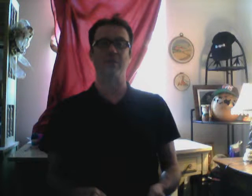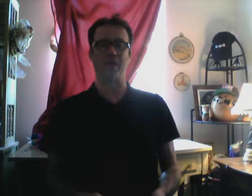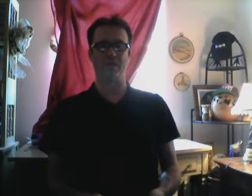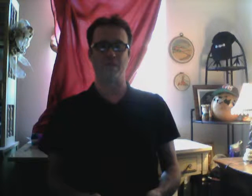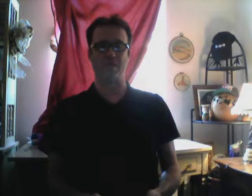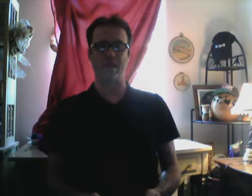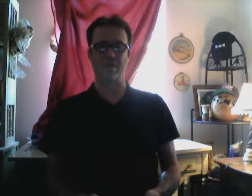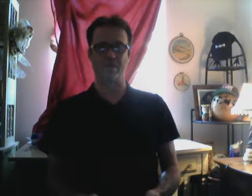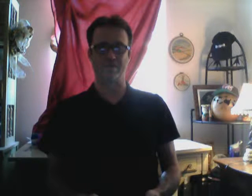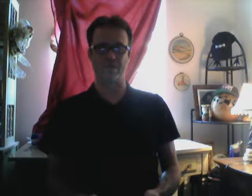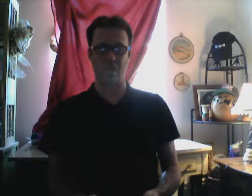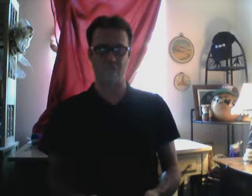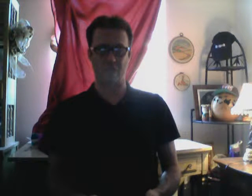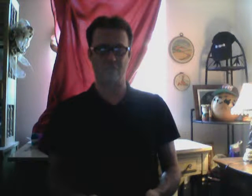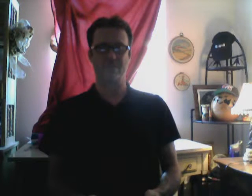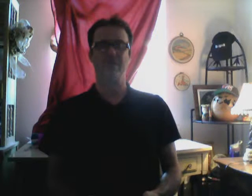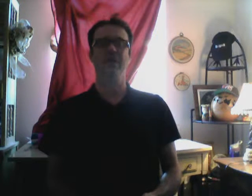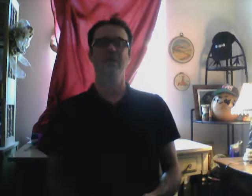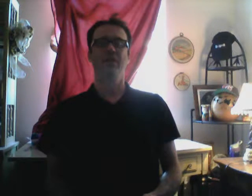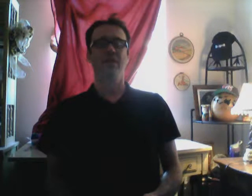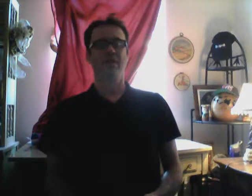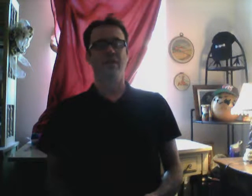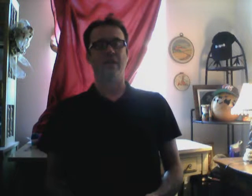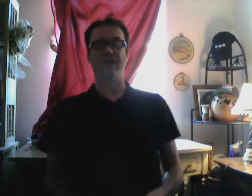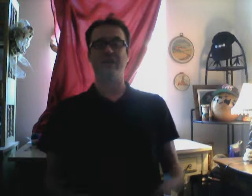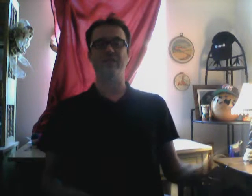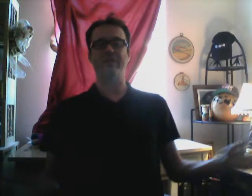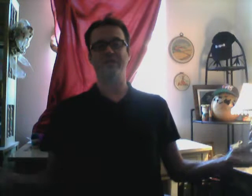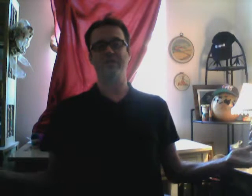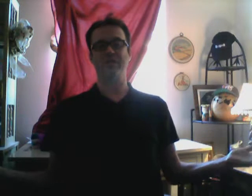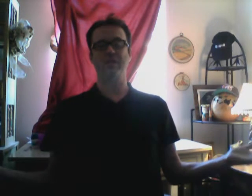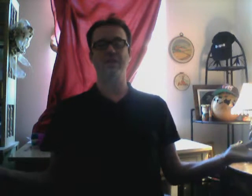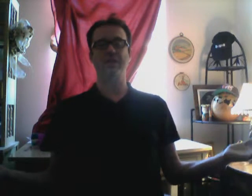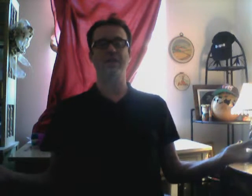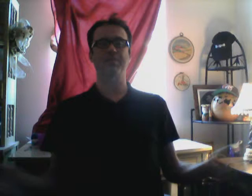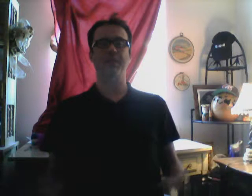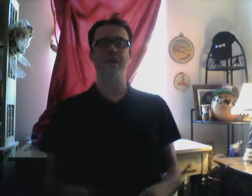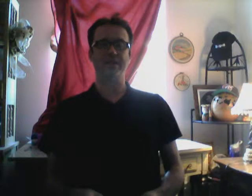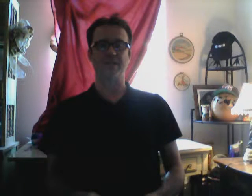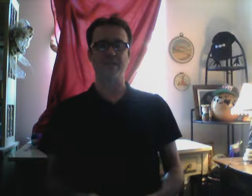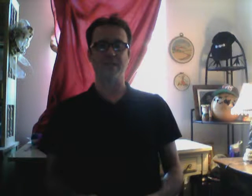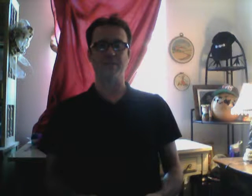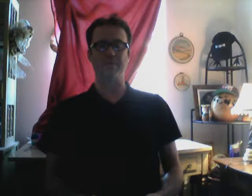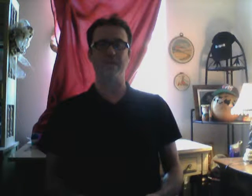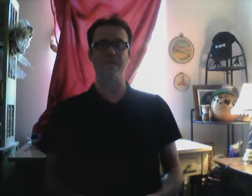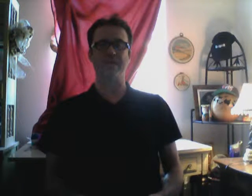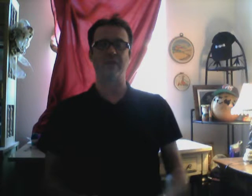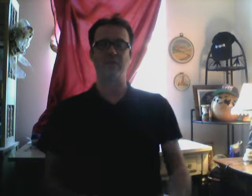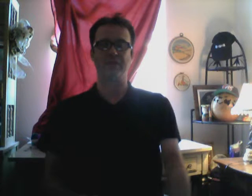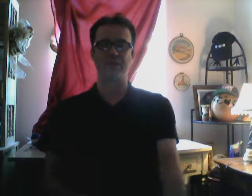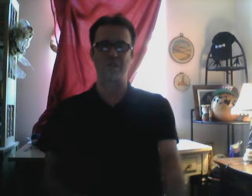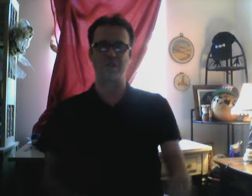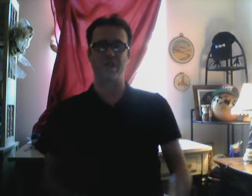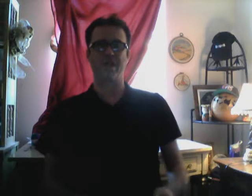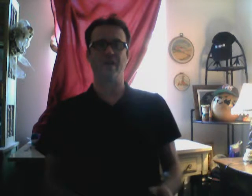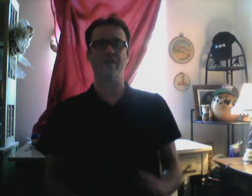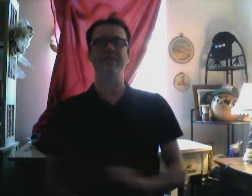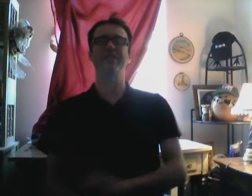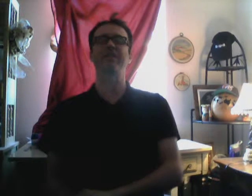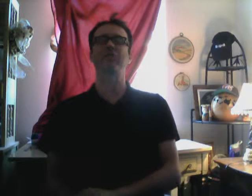money's worth out of their slave. And they don't even have to. They have to keep their hands clean. Because that was. up. And they're